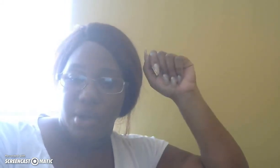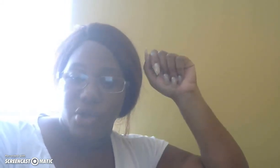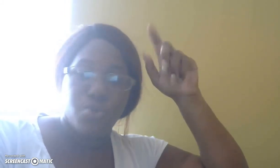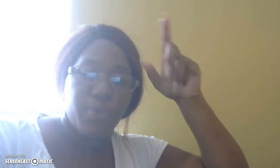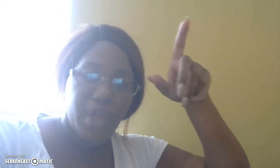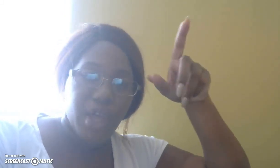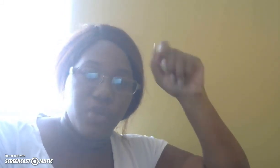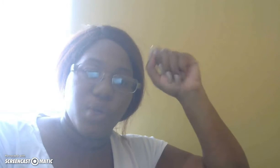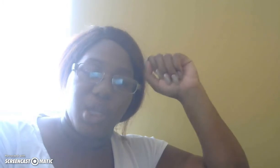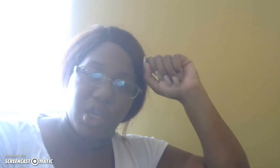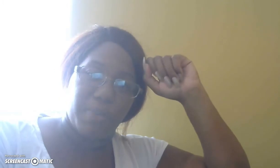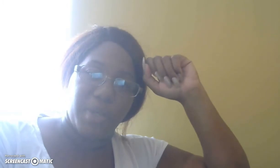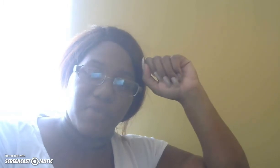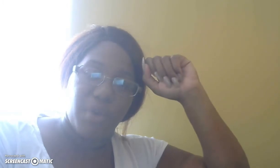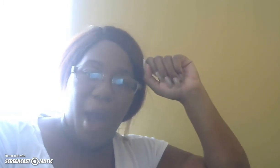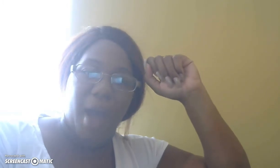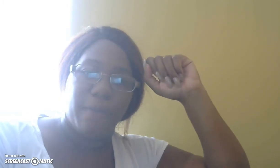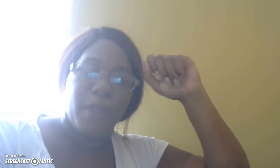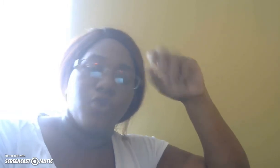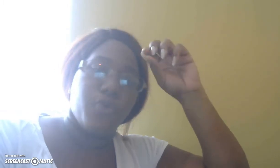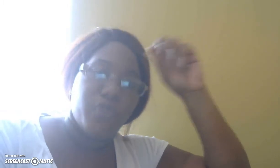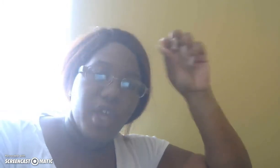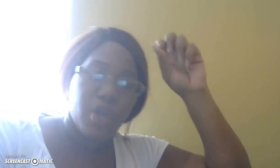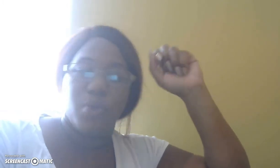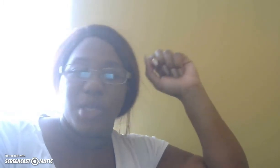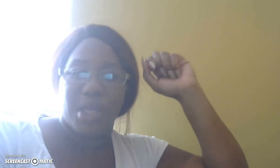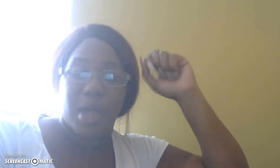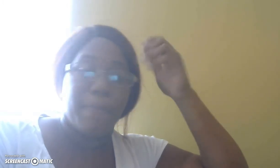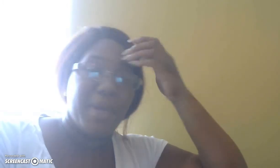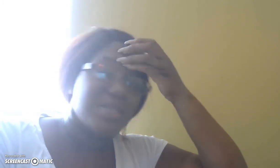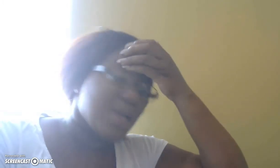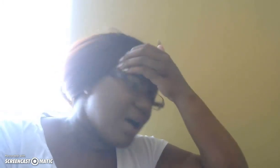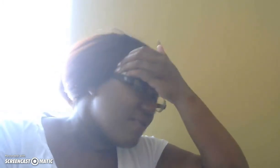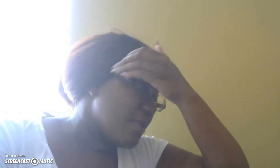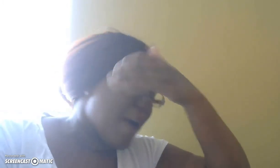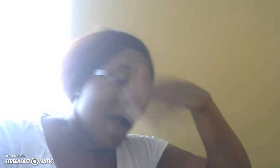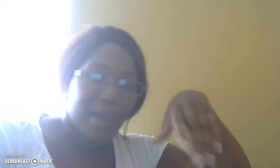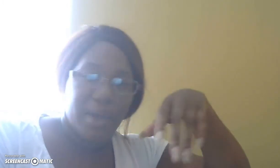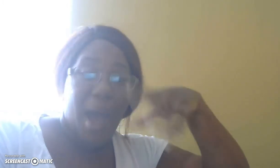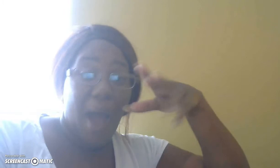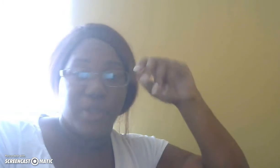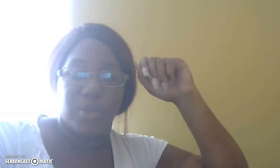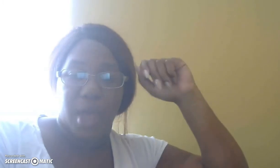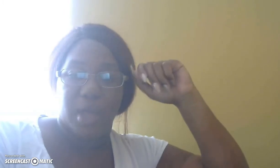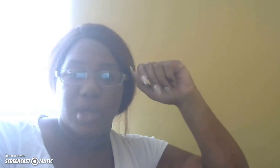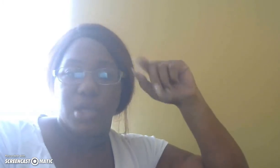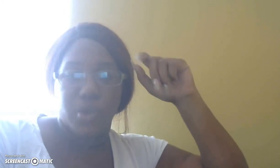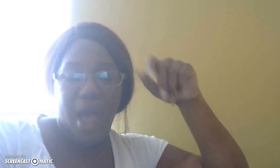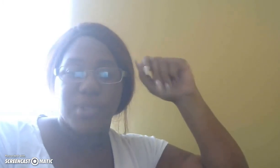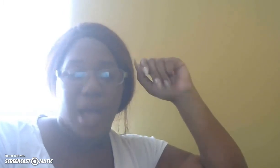do you think you can get a piece of your pie do you think you can get a piece of the pie I think you can so now it's